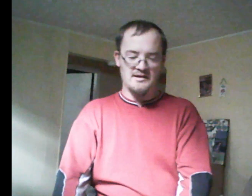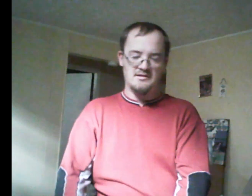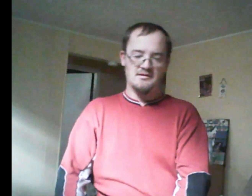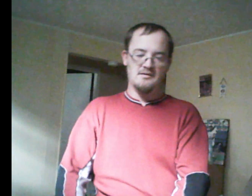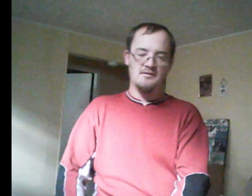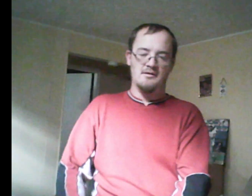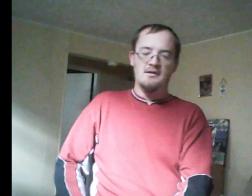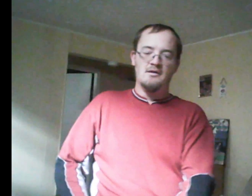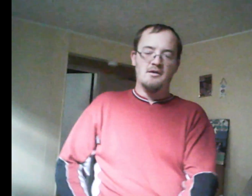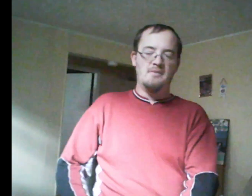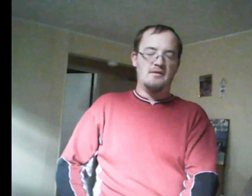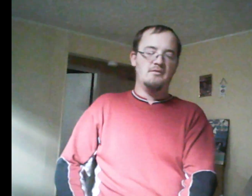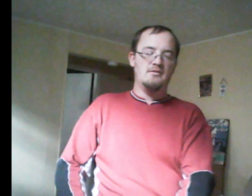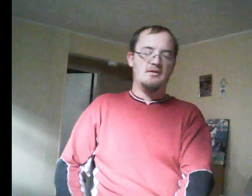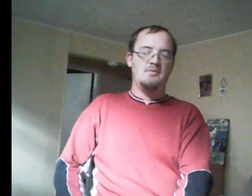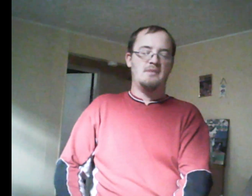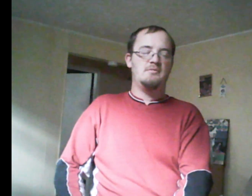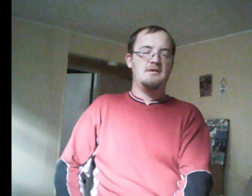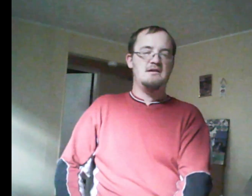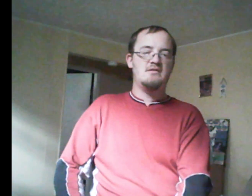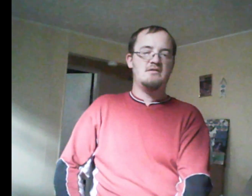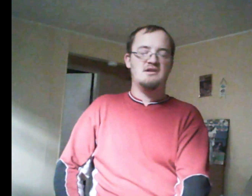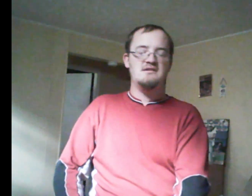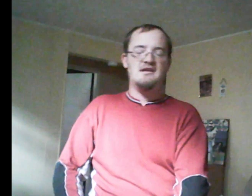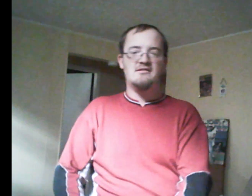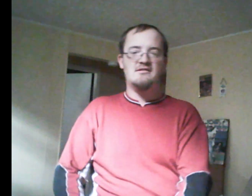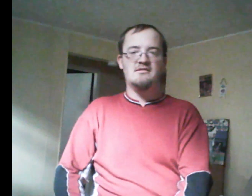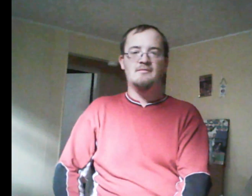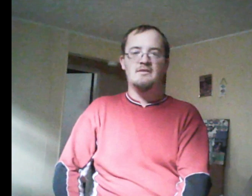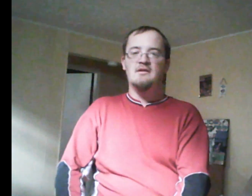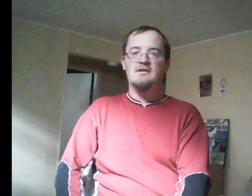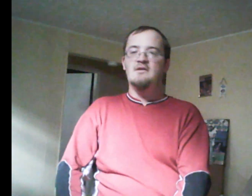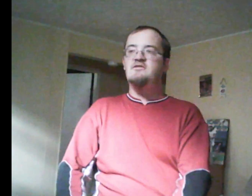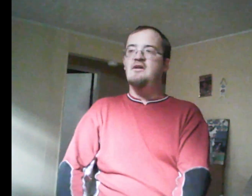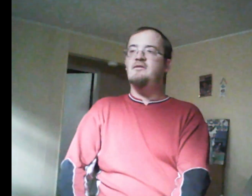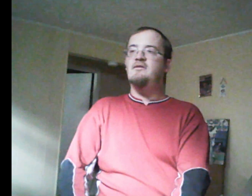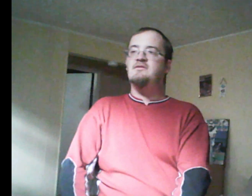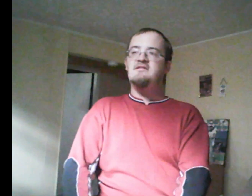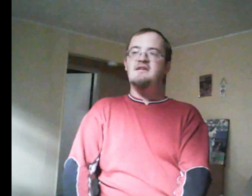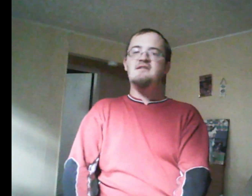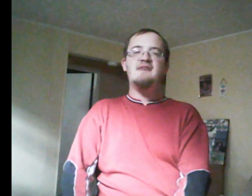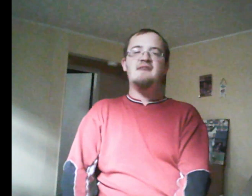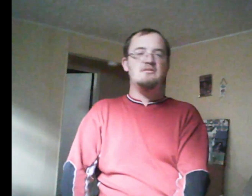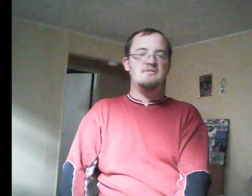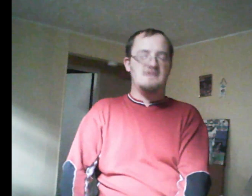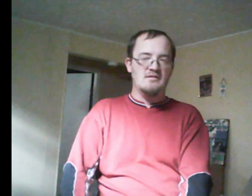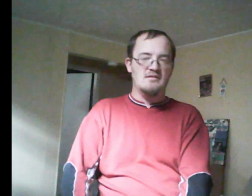about Unpopular Opinions slash Hot Takes. So, this does have to do with C-duels.